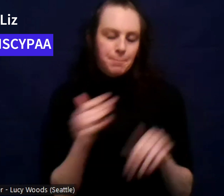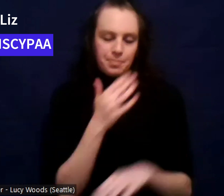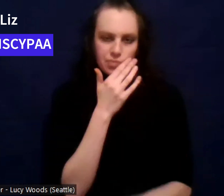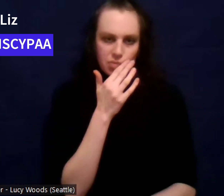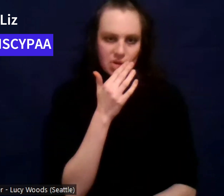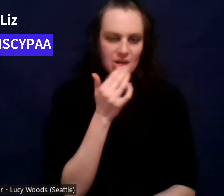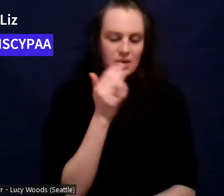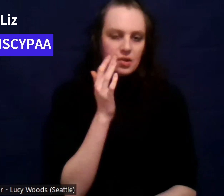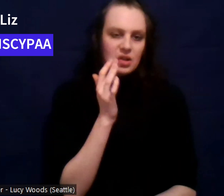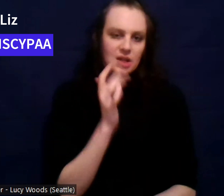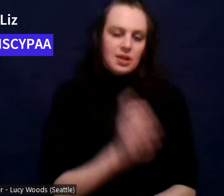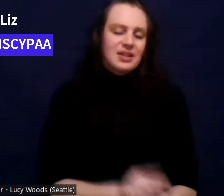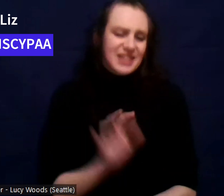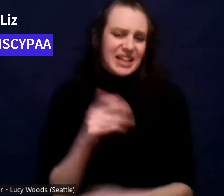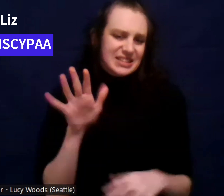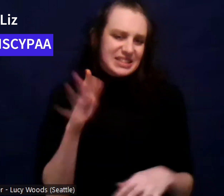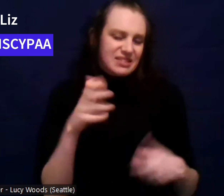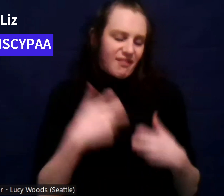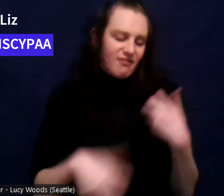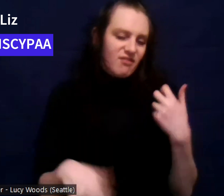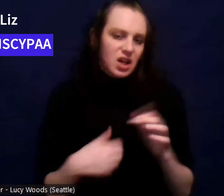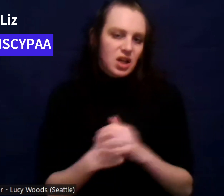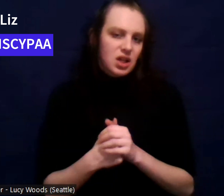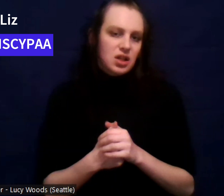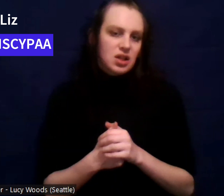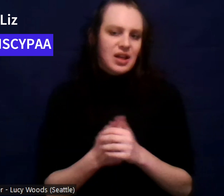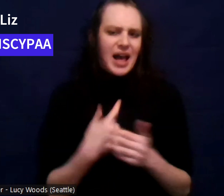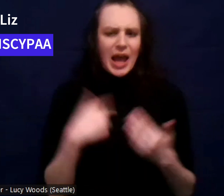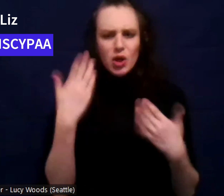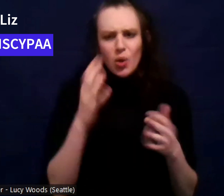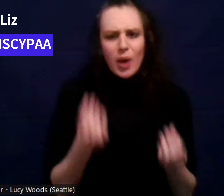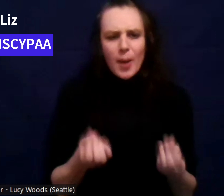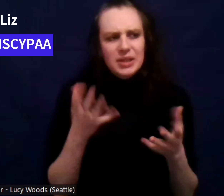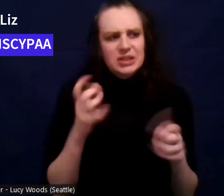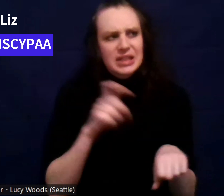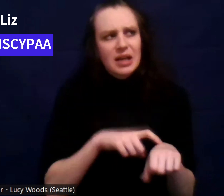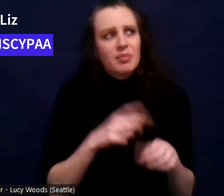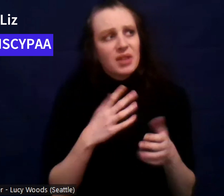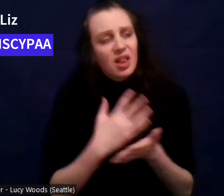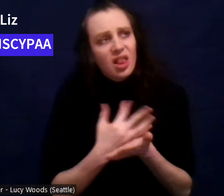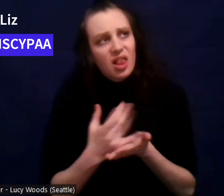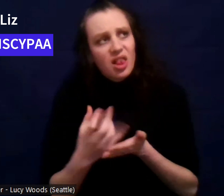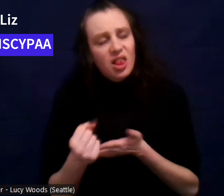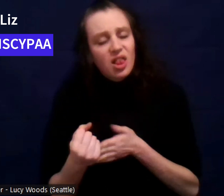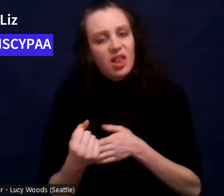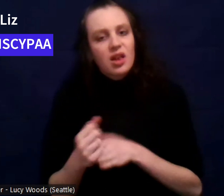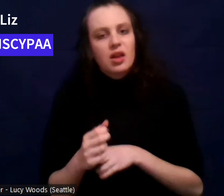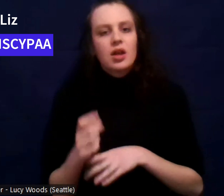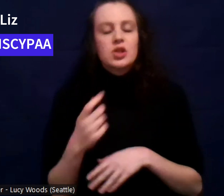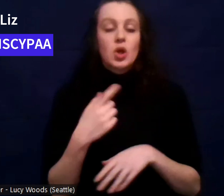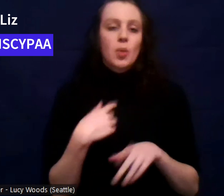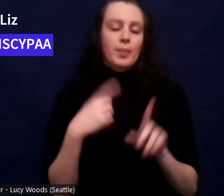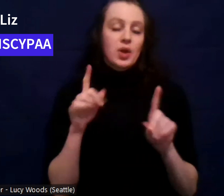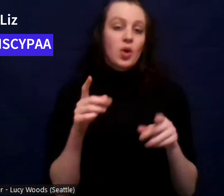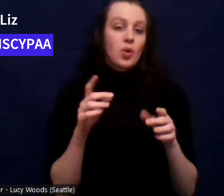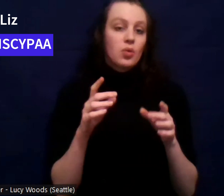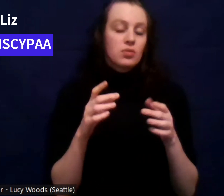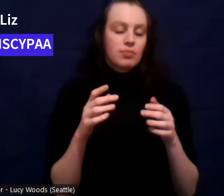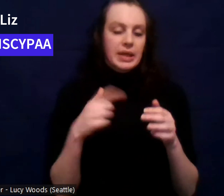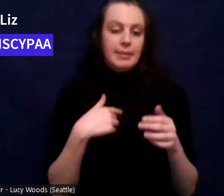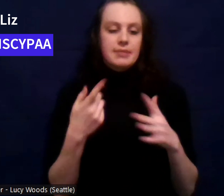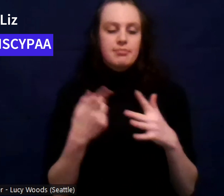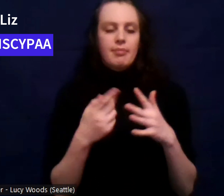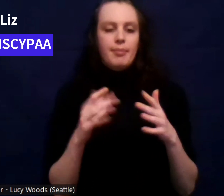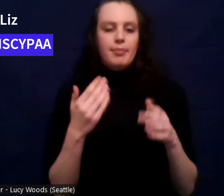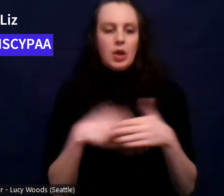And then eventually, I don't how much time I have left, but I got in a relationship. Everyone says, don't put your relationship in front of, um,